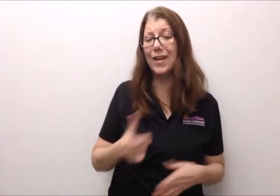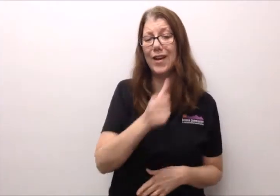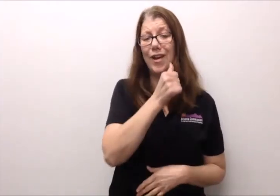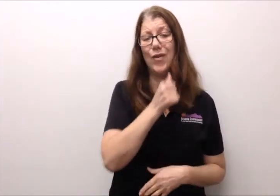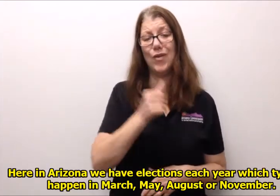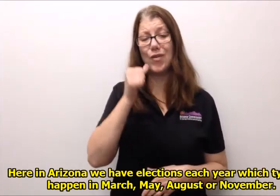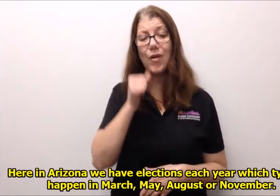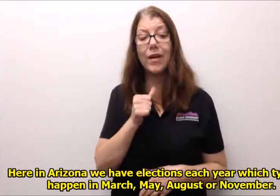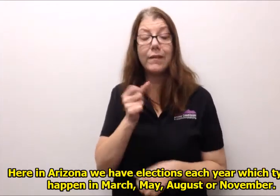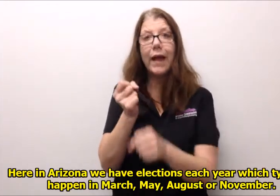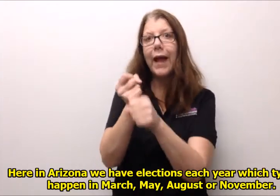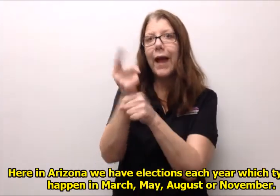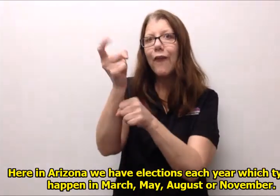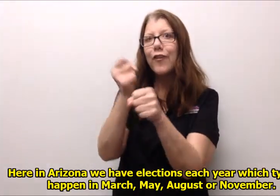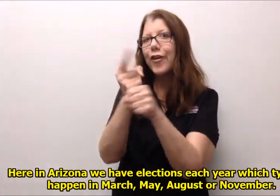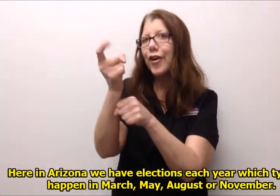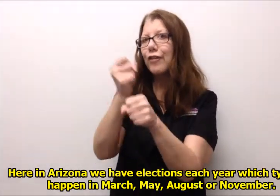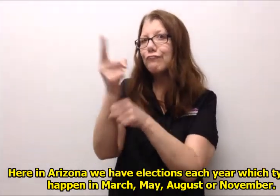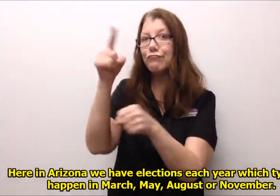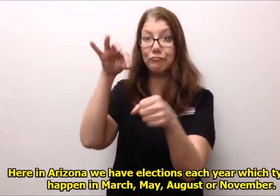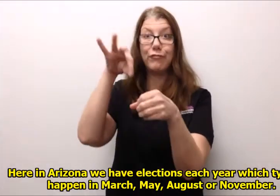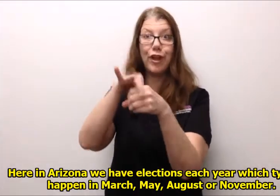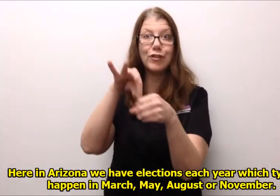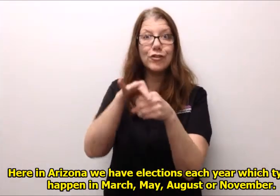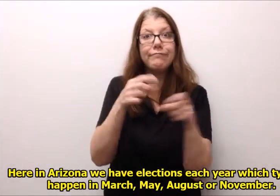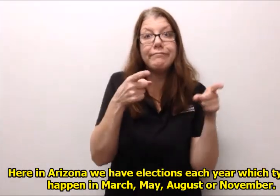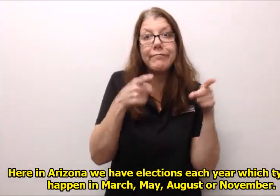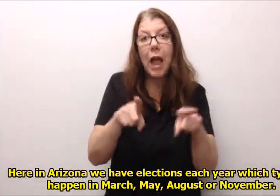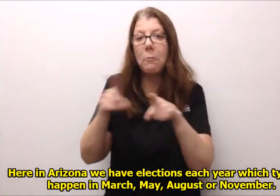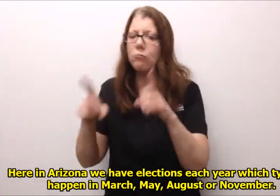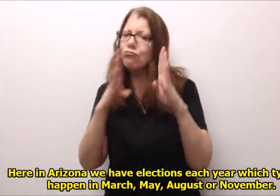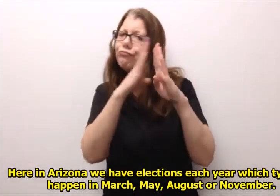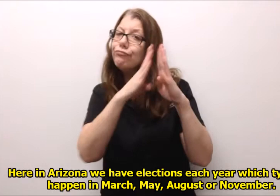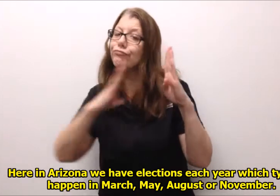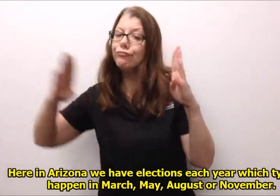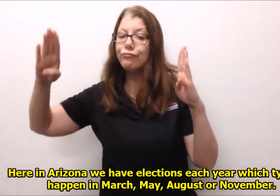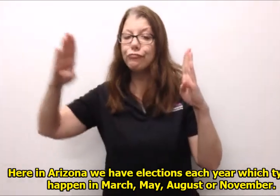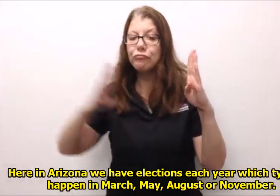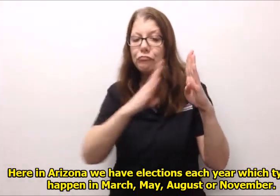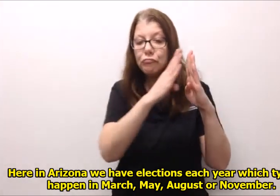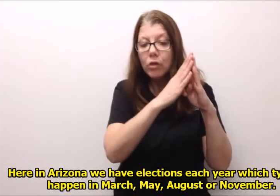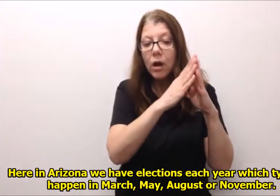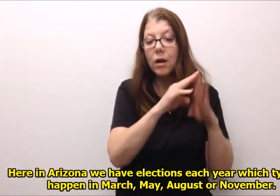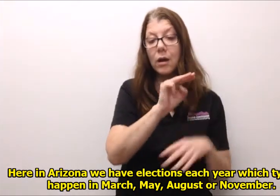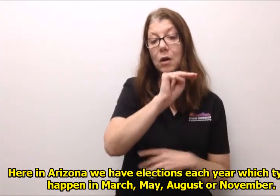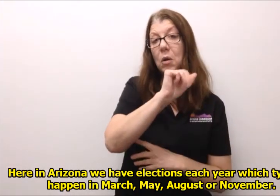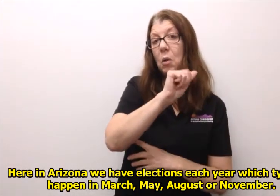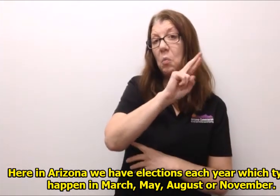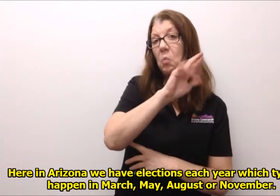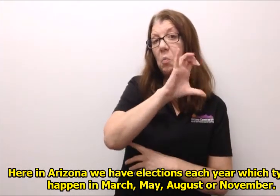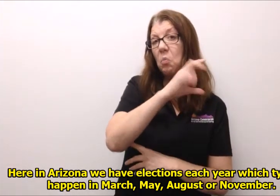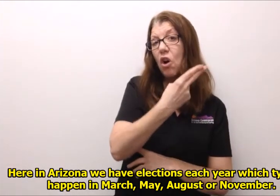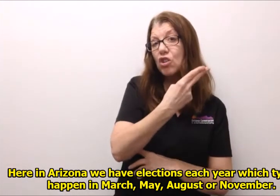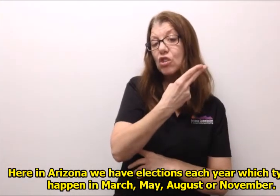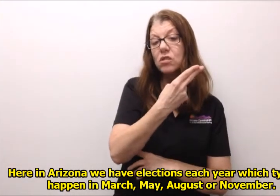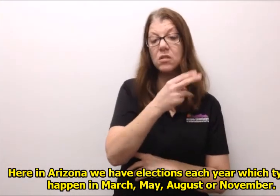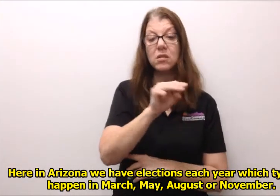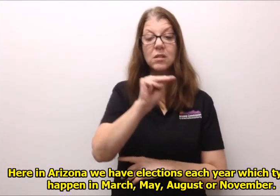here in Arizona we have like elections each year which typically happen in March